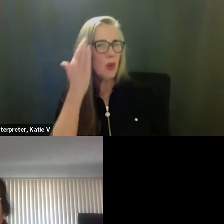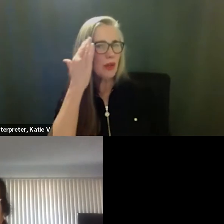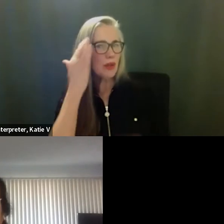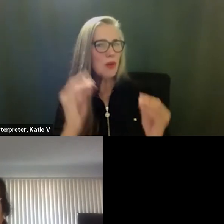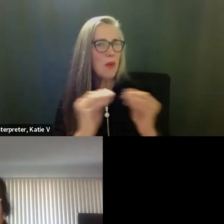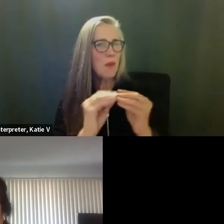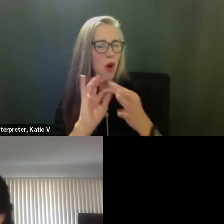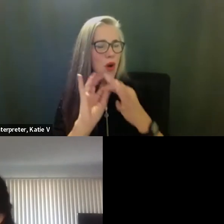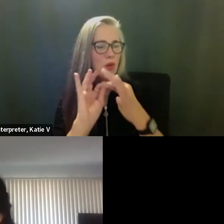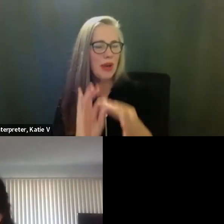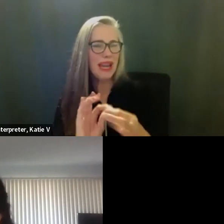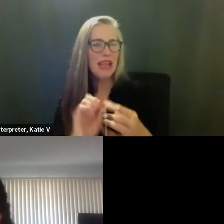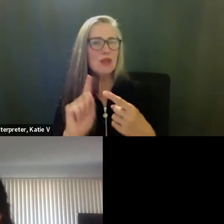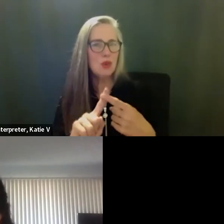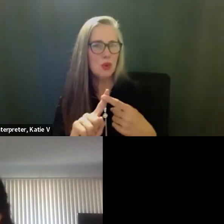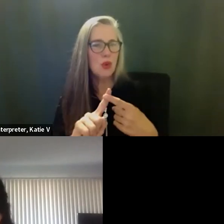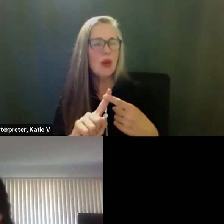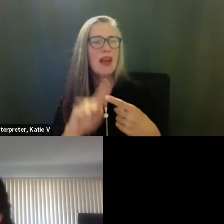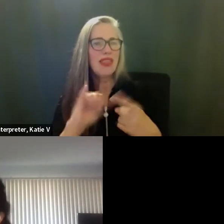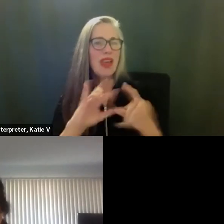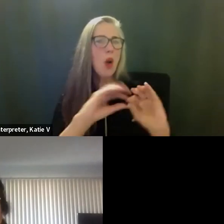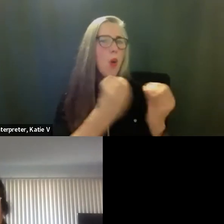partnership. Sure. Thank you so much.